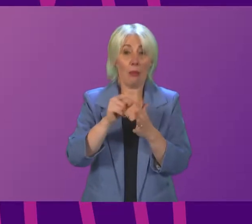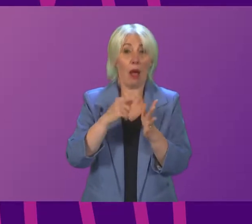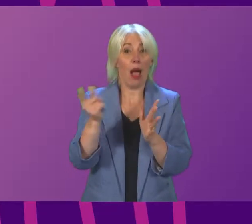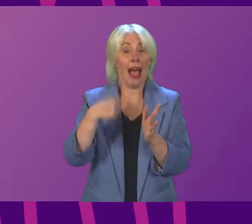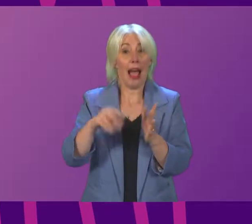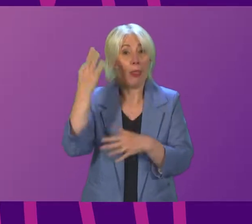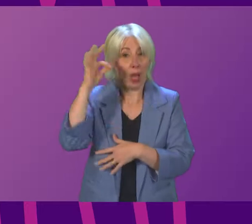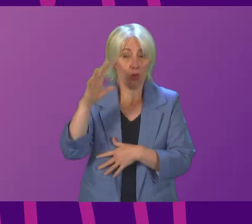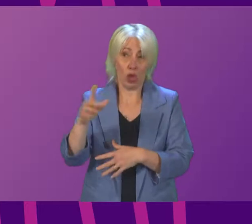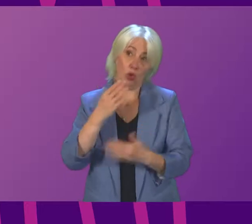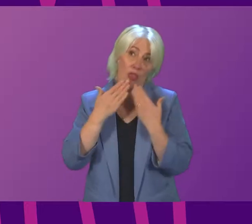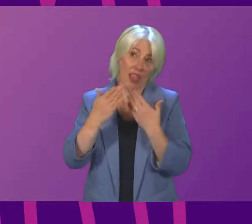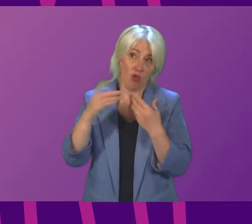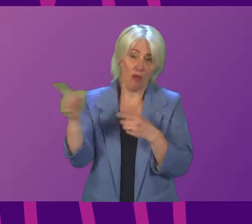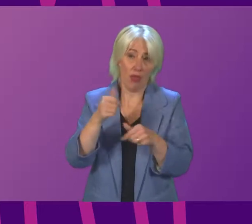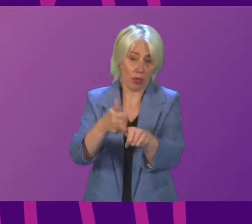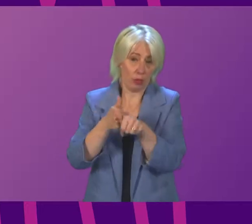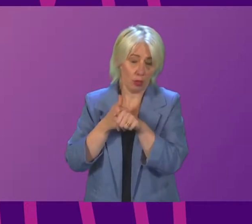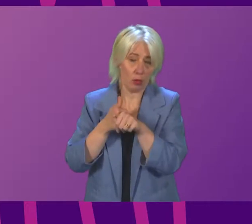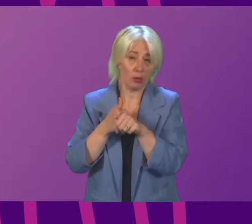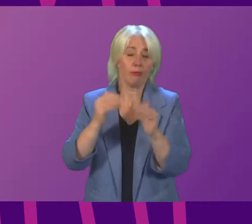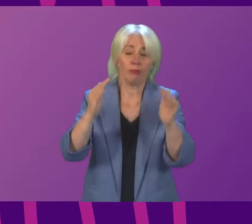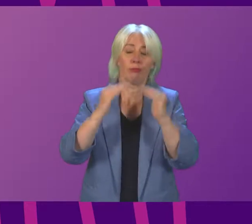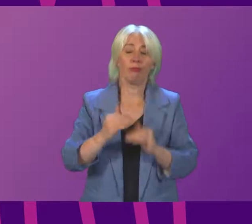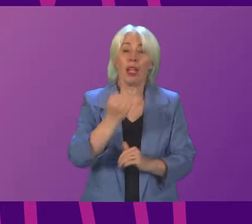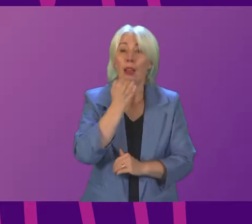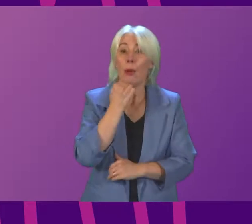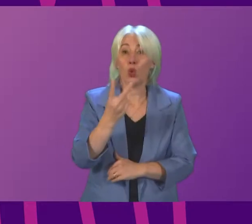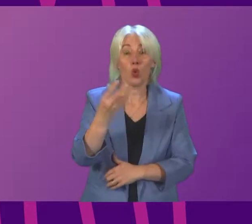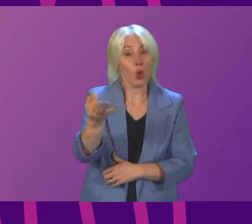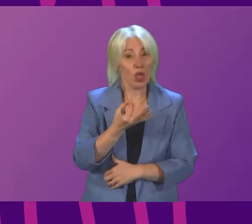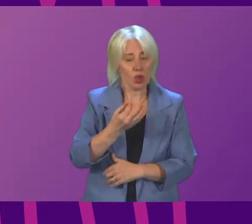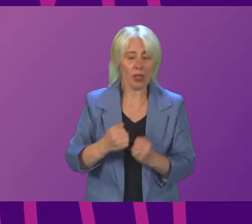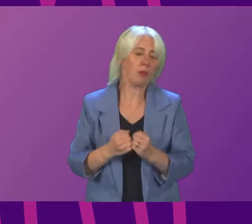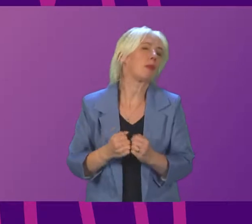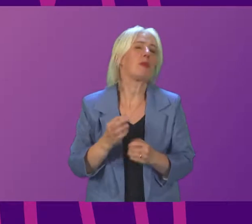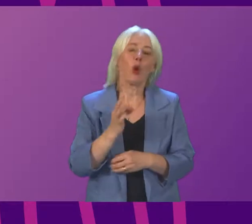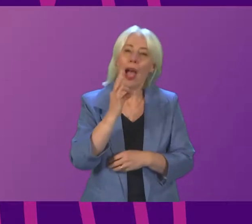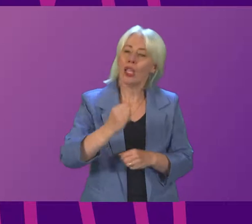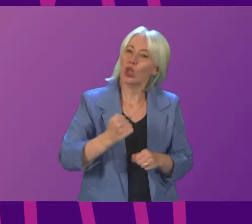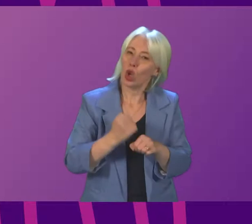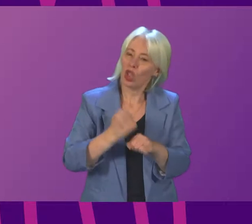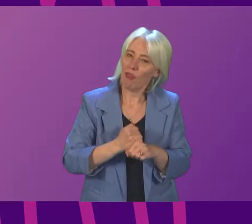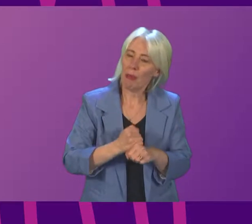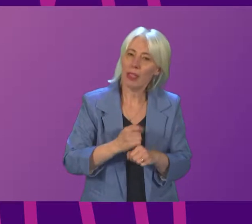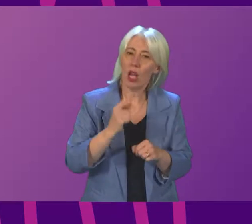that respect. Question number two, Russell Finlay. To ask the Scottish Government what its response is to reports that six prisoners